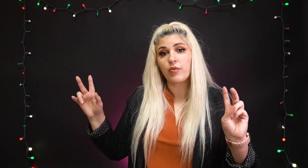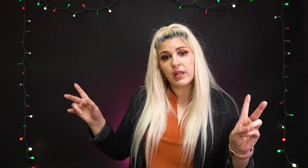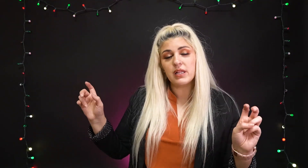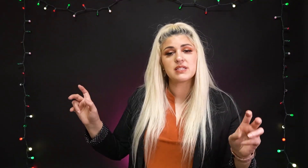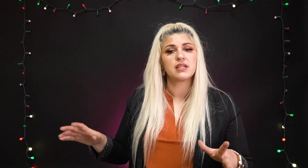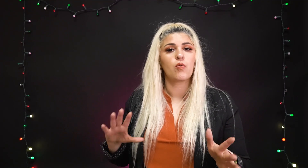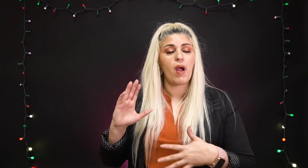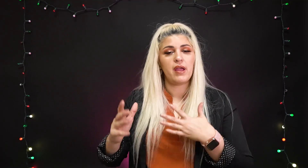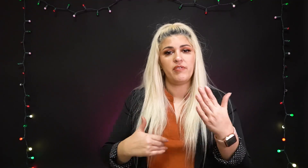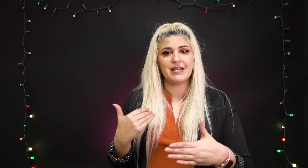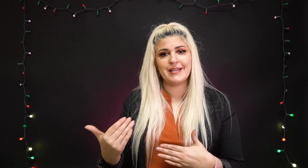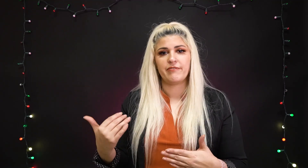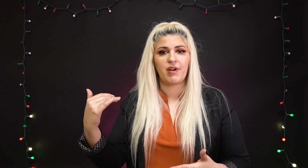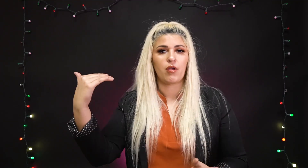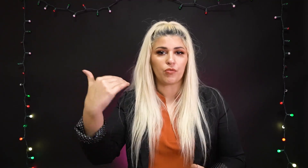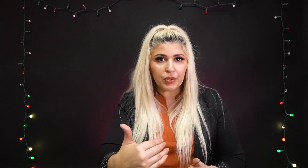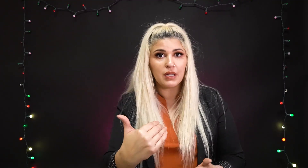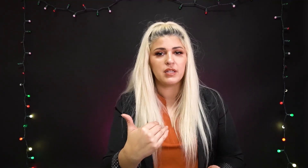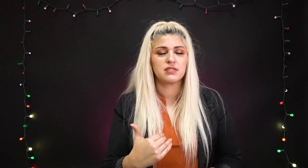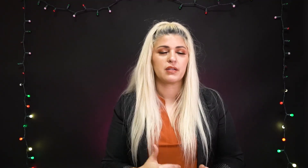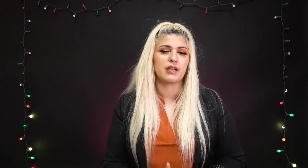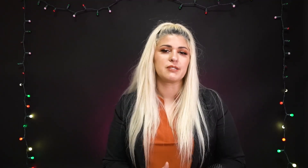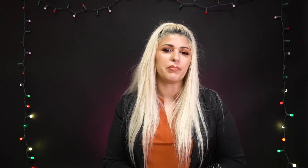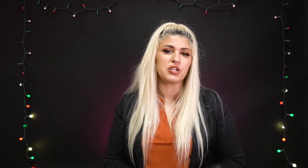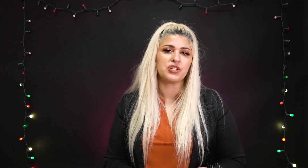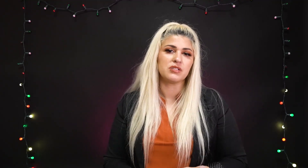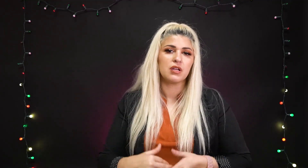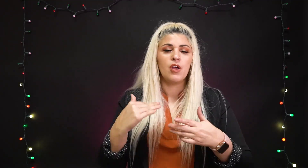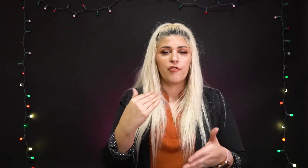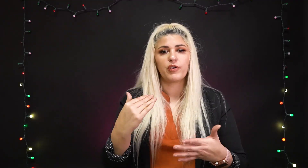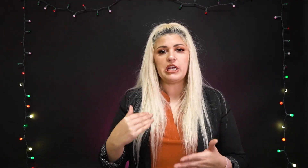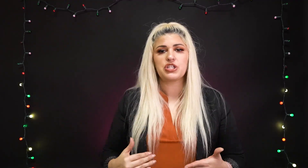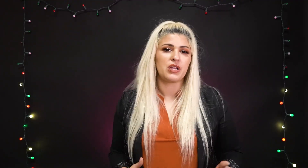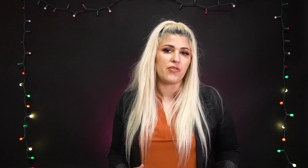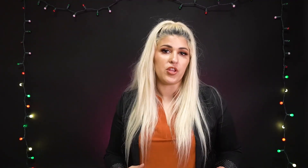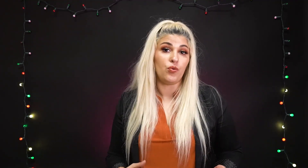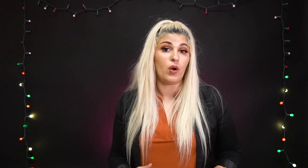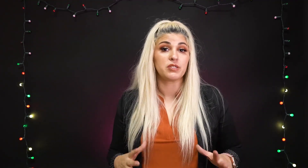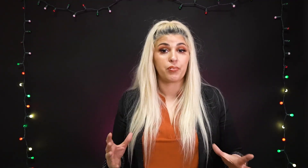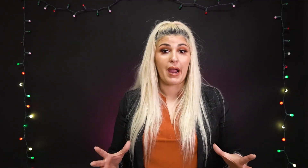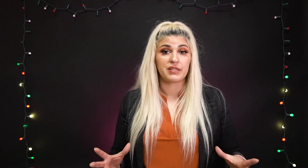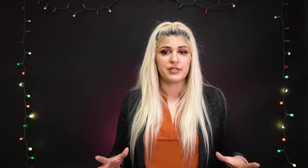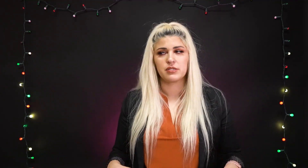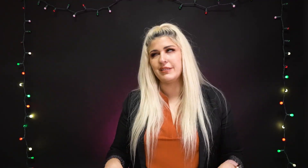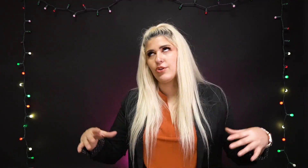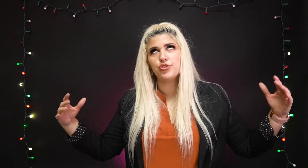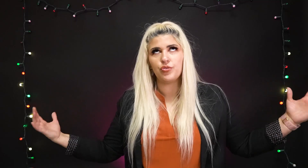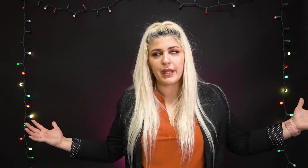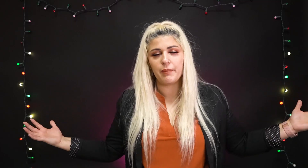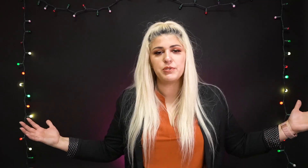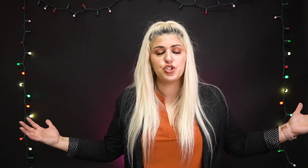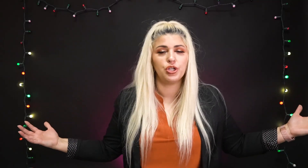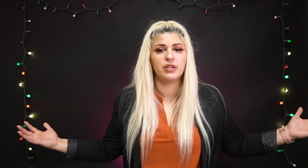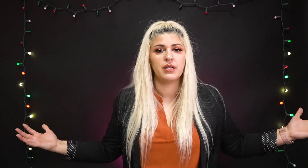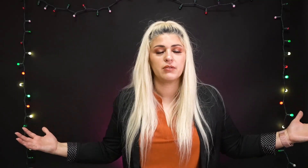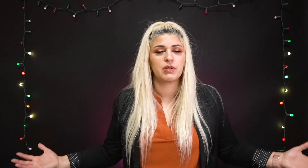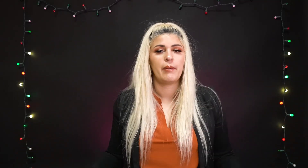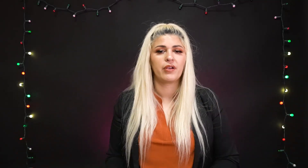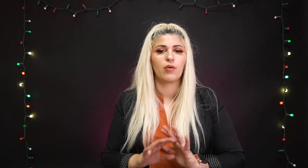realistic way of identifying realistic expressions for each sign that you want to practice. Now don't do like a jillion at a time. You're going to